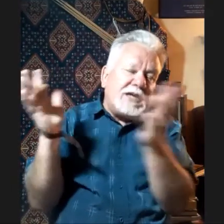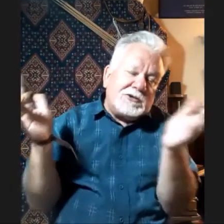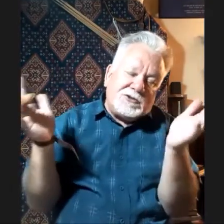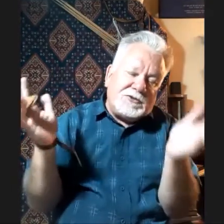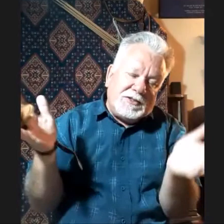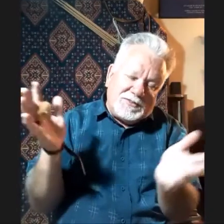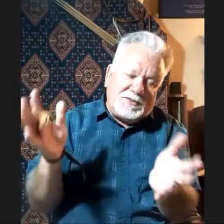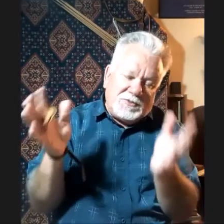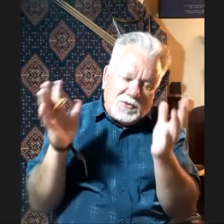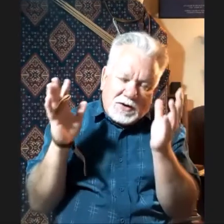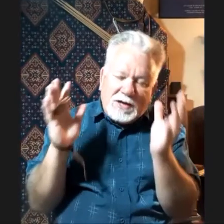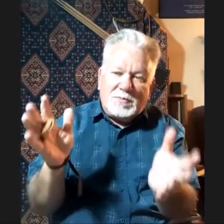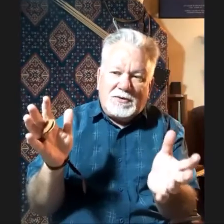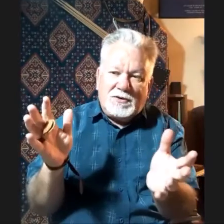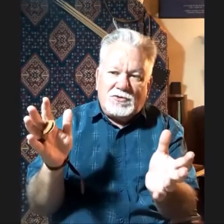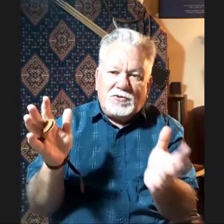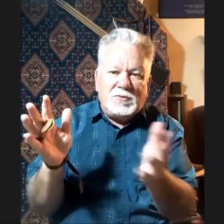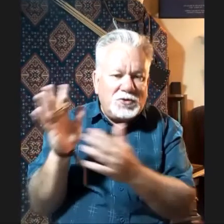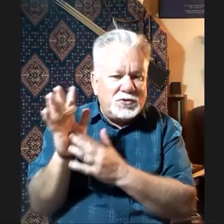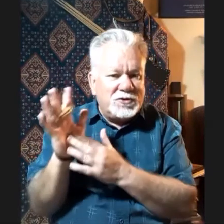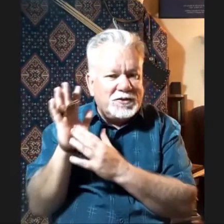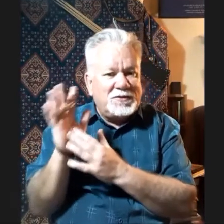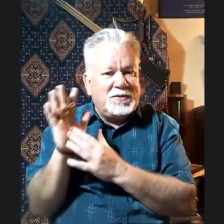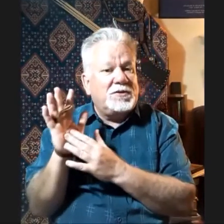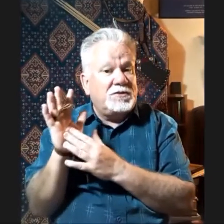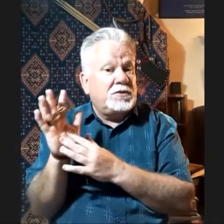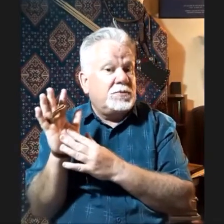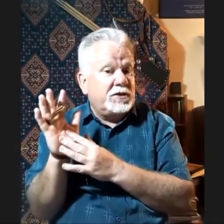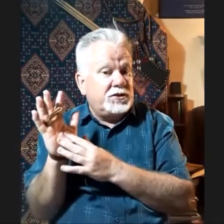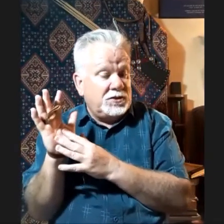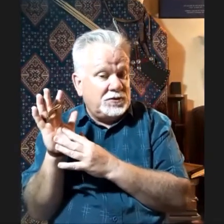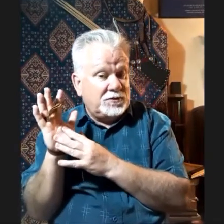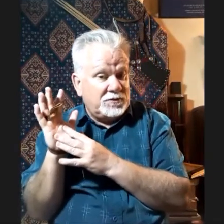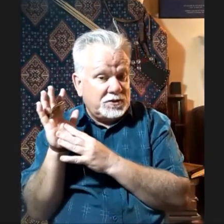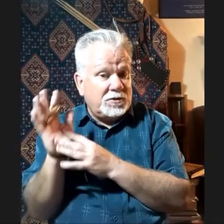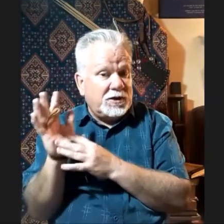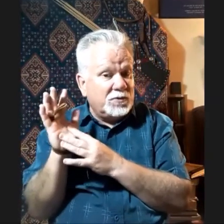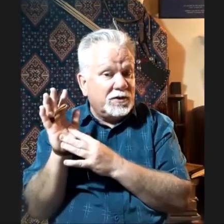cultural things, this is not 100% true, but usually the simplest explanation is the correct one.